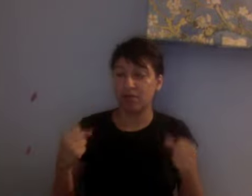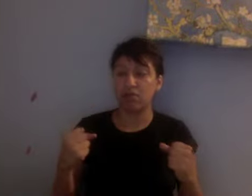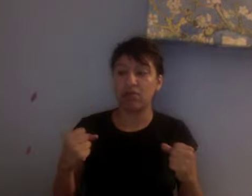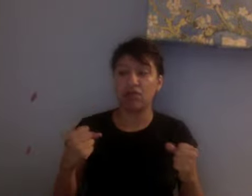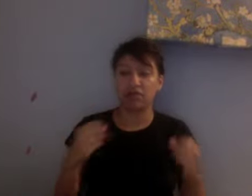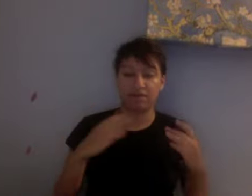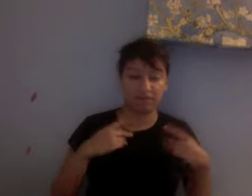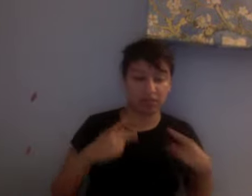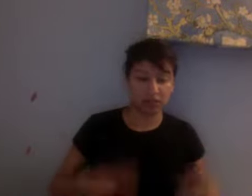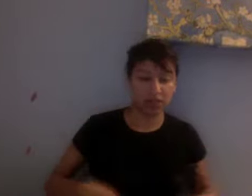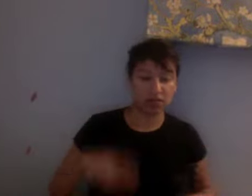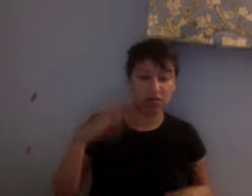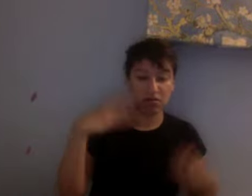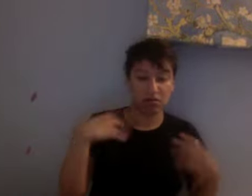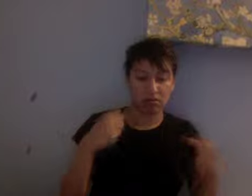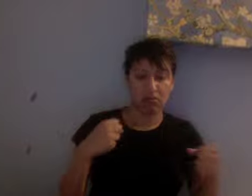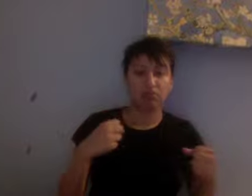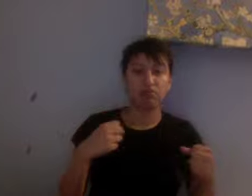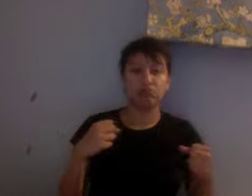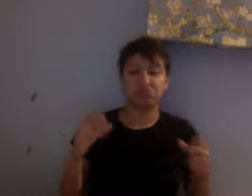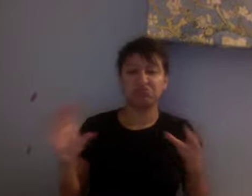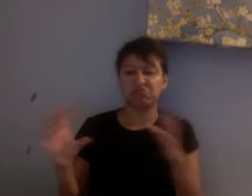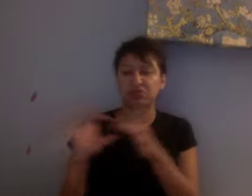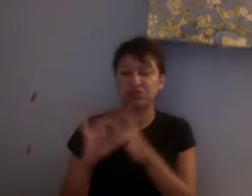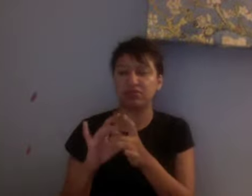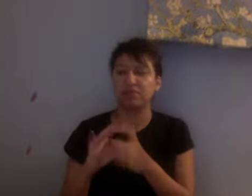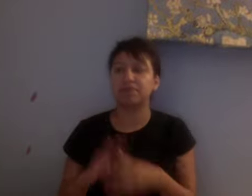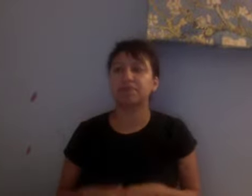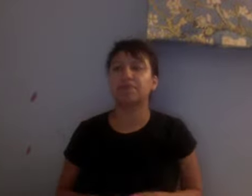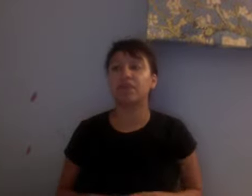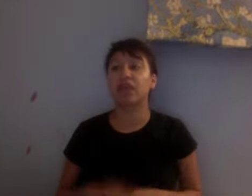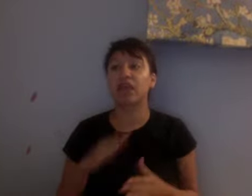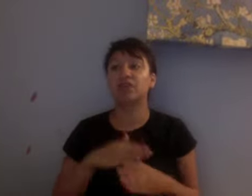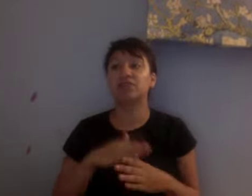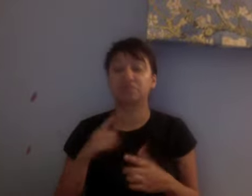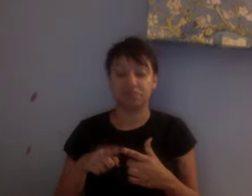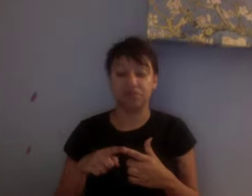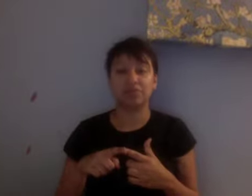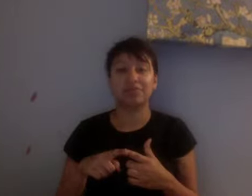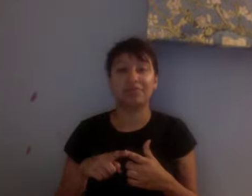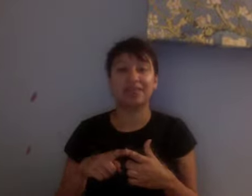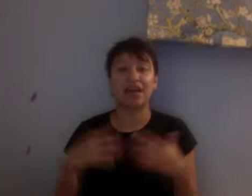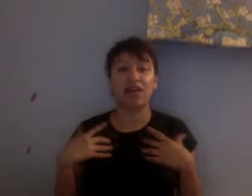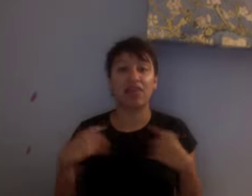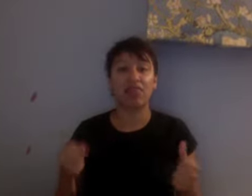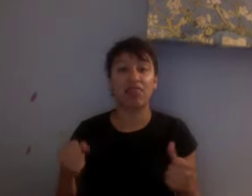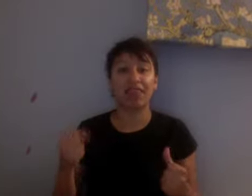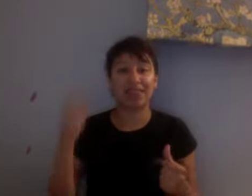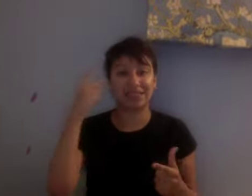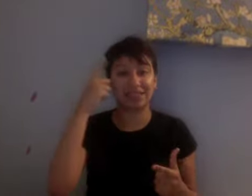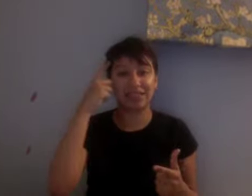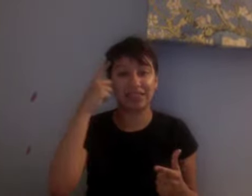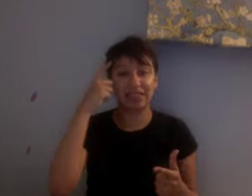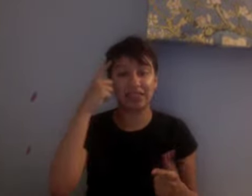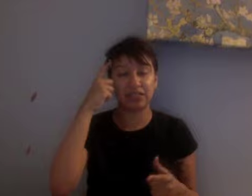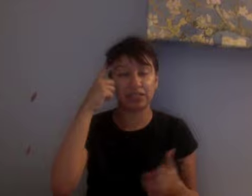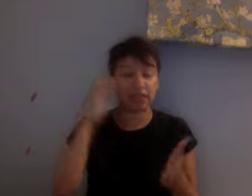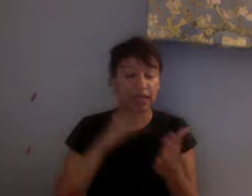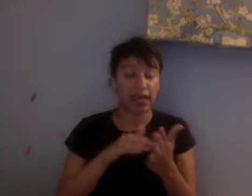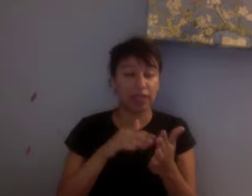I think it's on the next screen, I'm to show you something called health psychology which is also very similar but seems to reside squarely in the field of psychology.